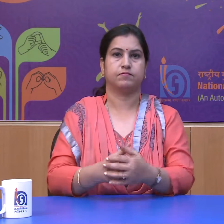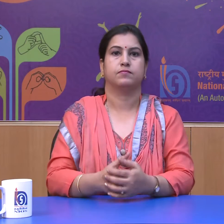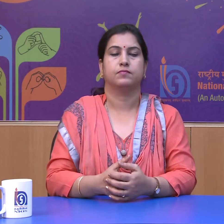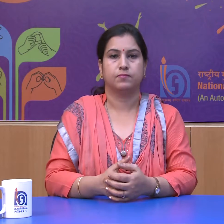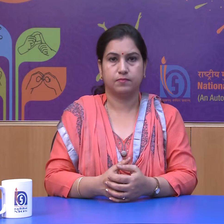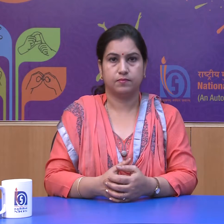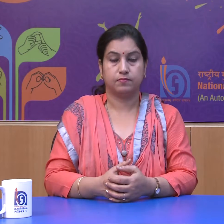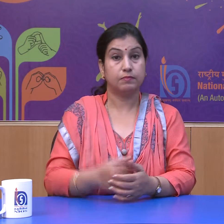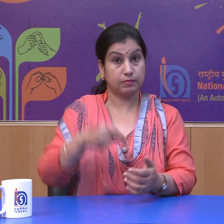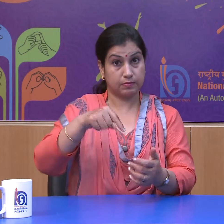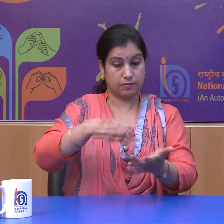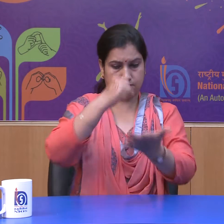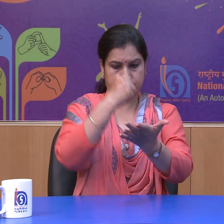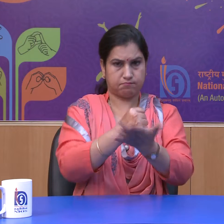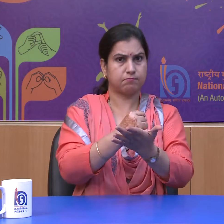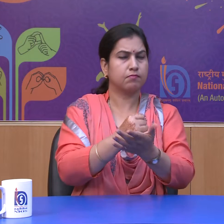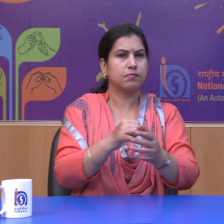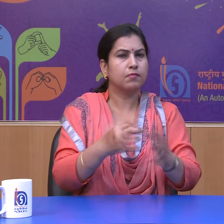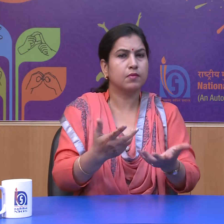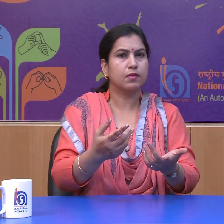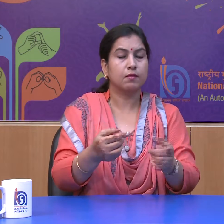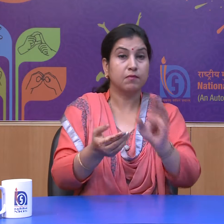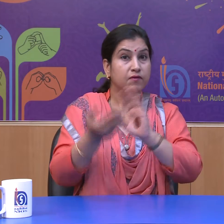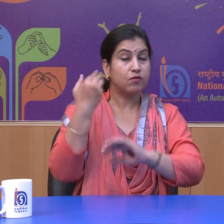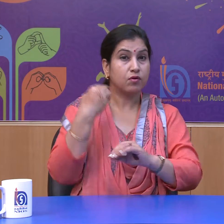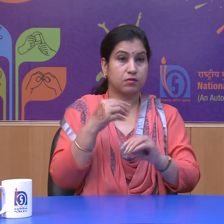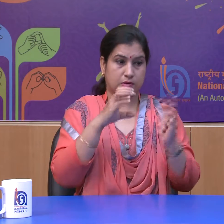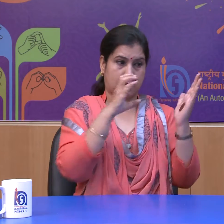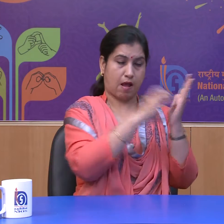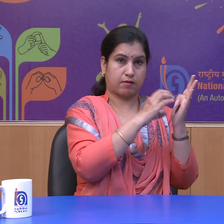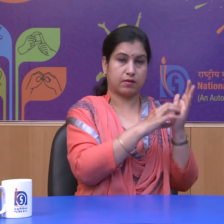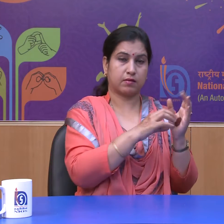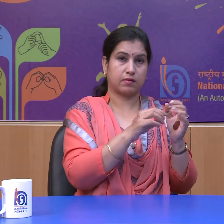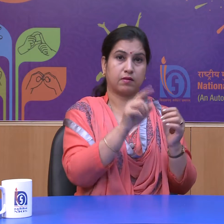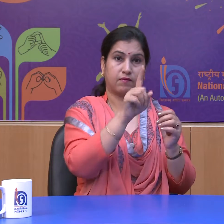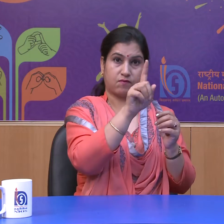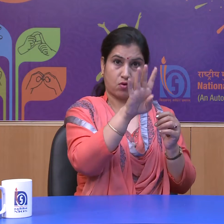This right is mentioned from article 14 to 18 of our constitution.